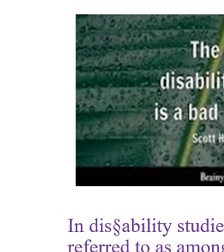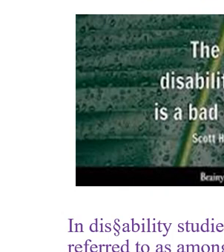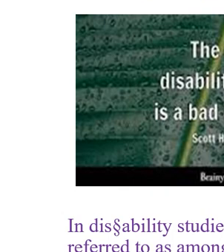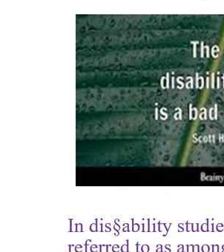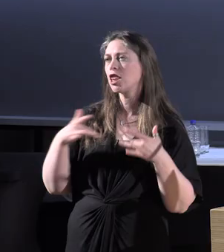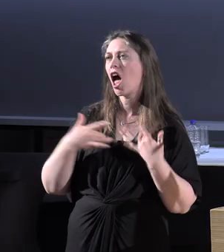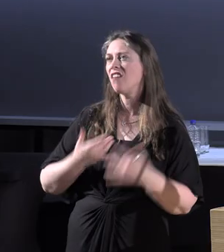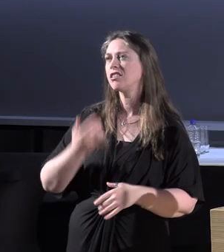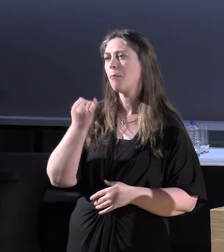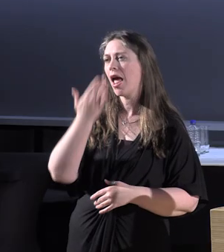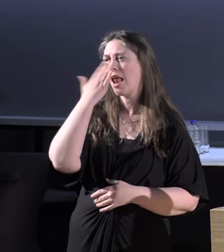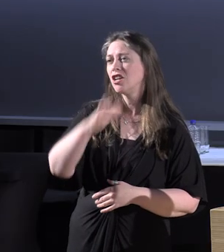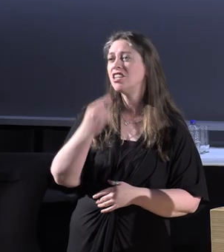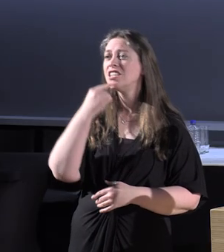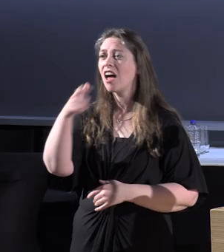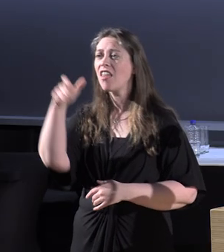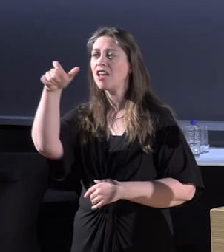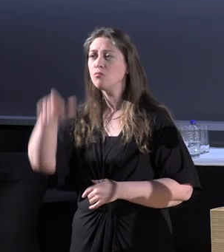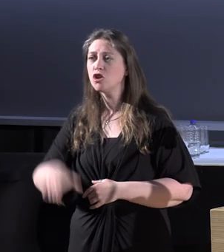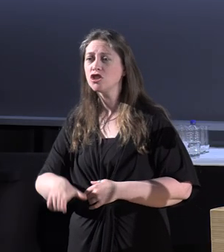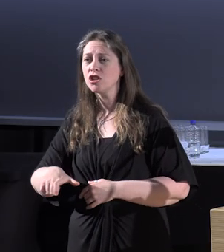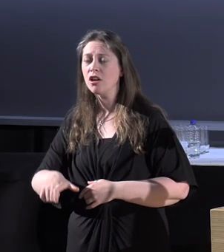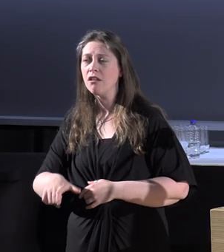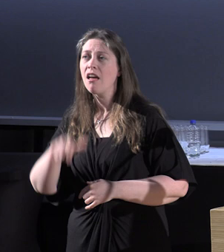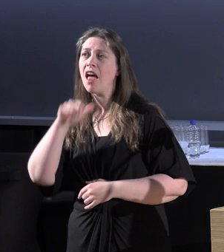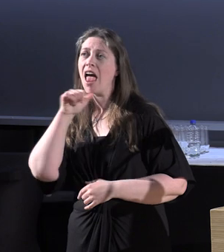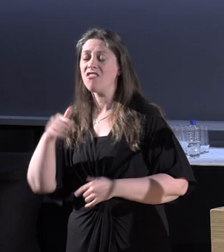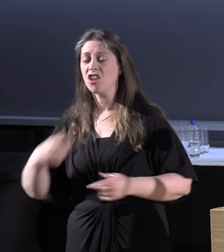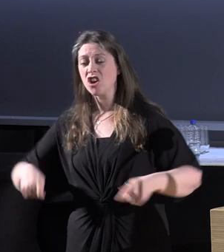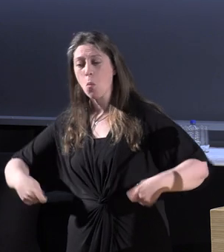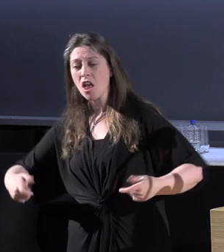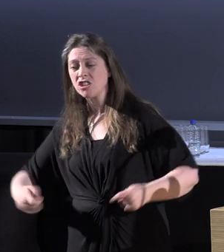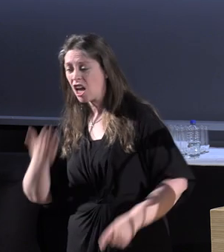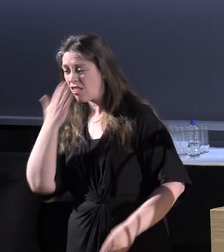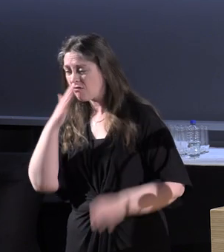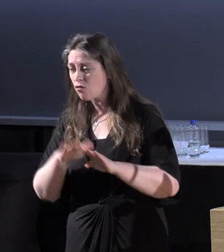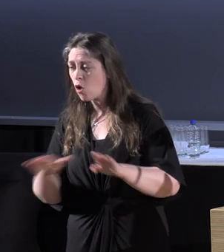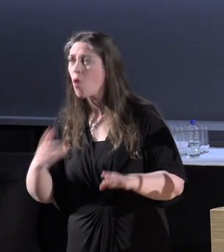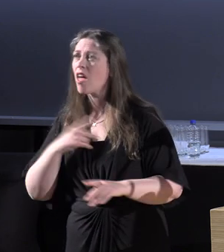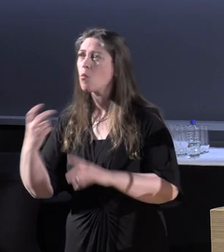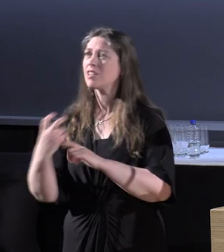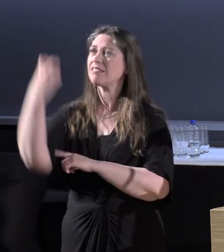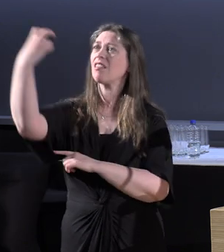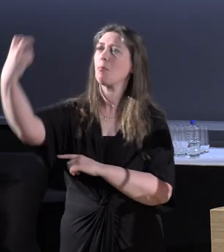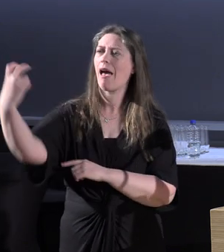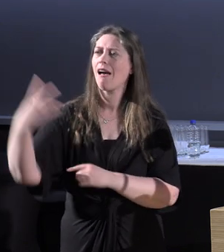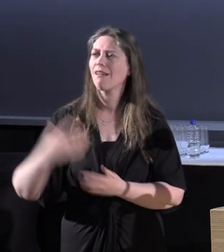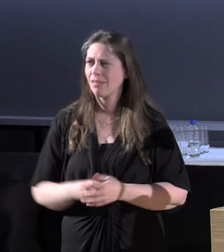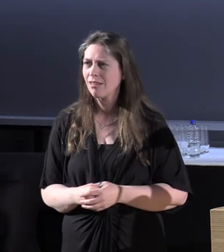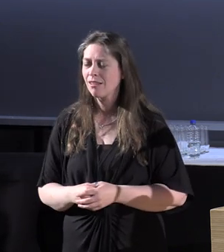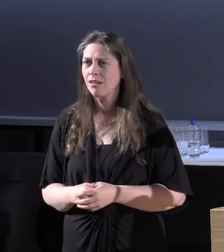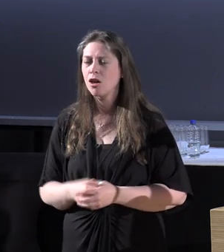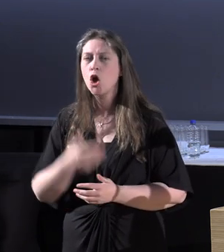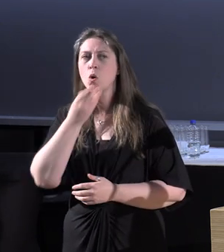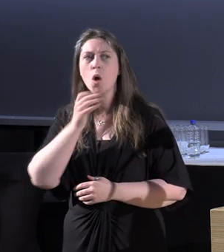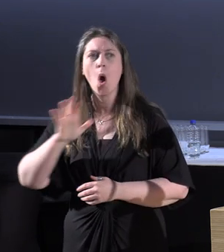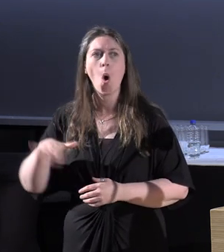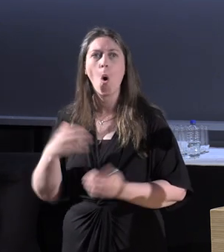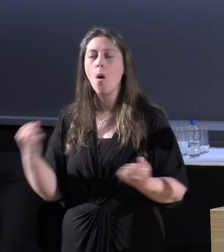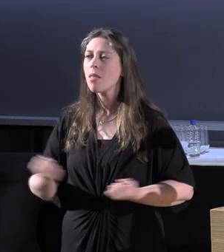the front in a wheelchair who wants to get up to the top of the lecture theater. Every, you know, using all his power